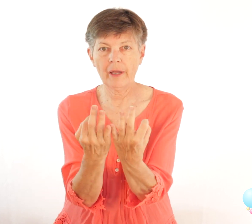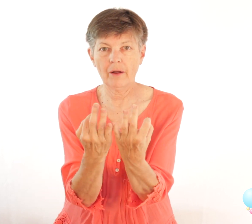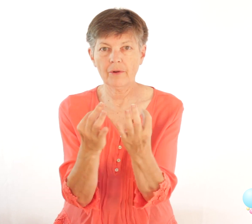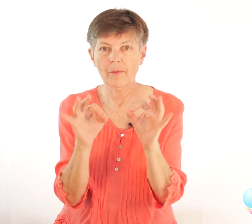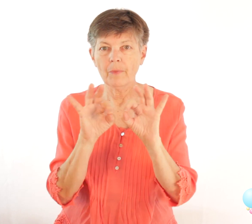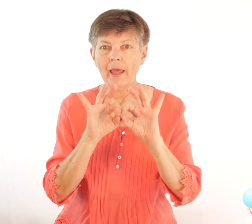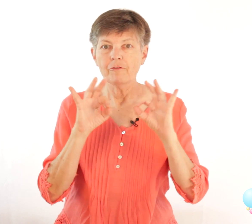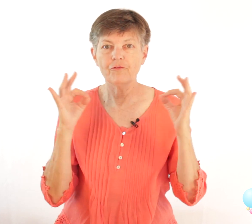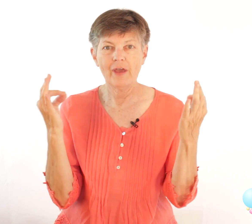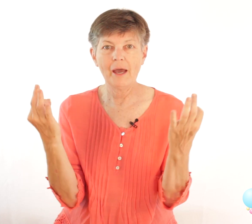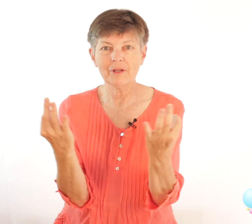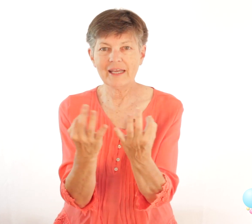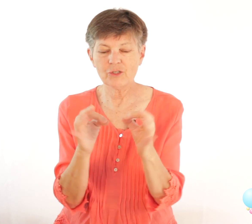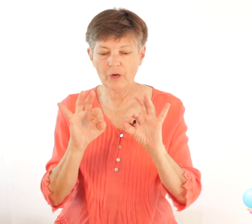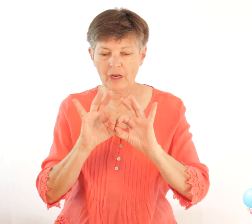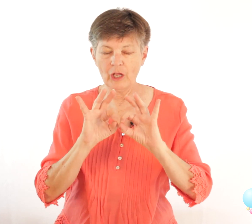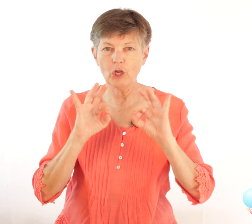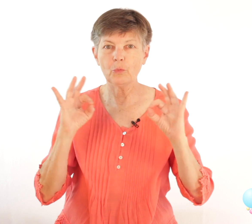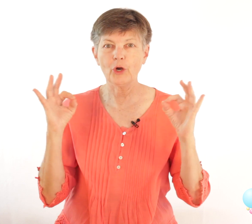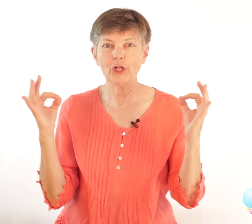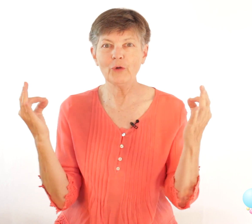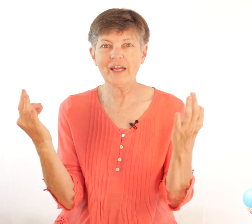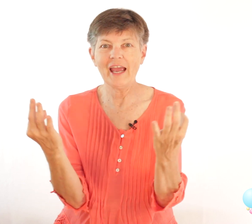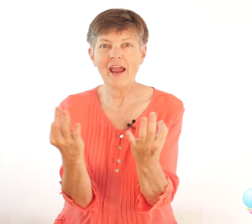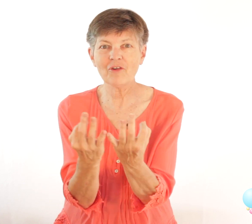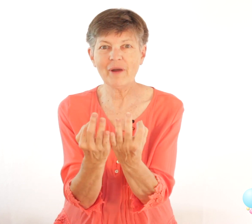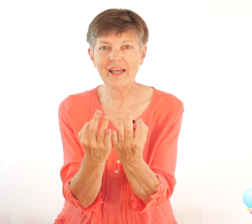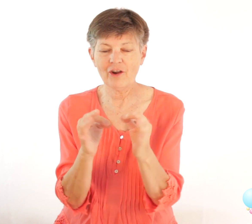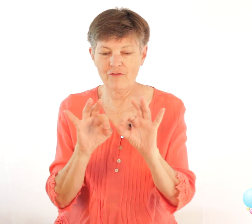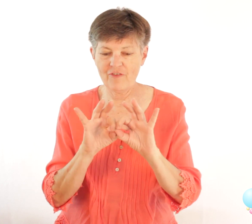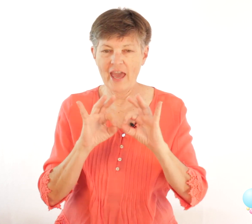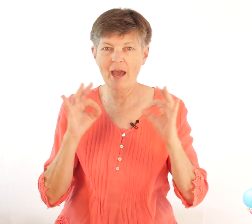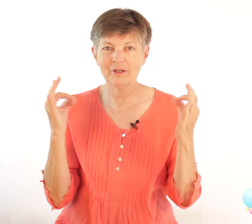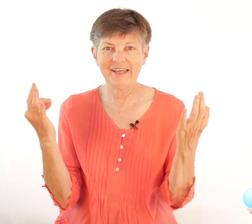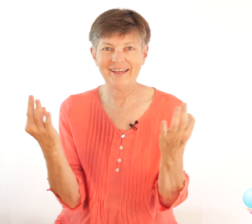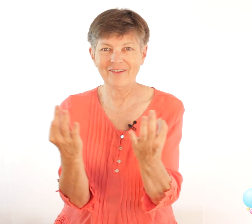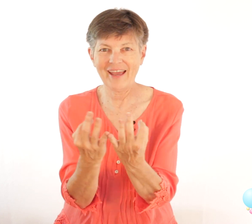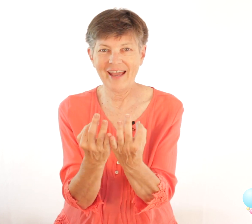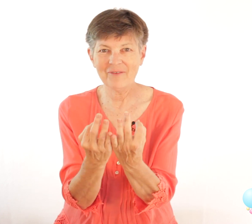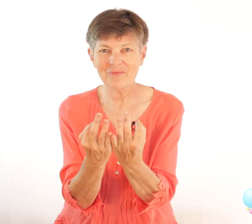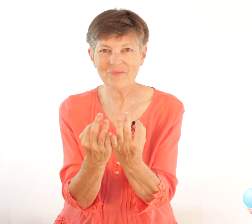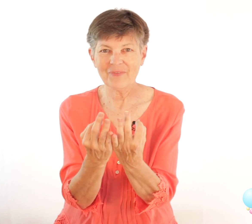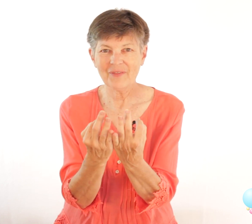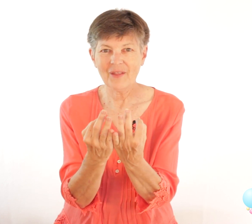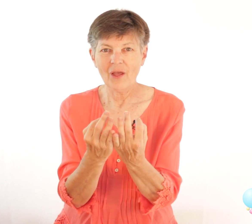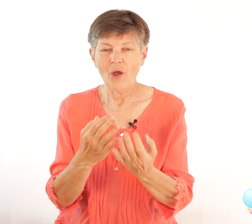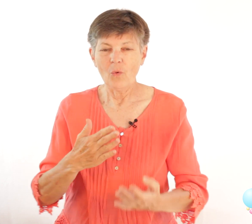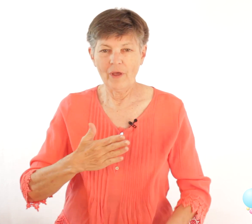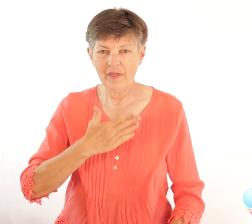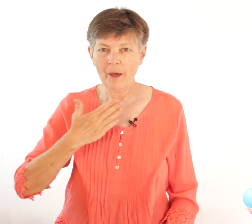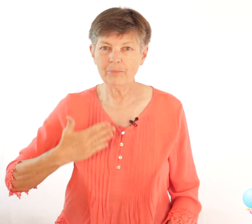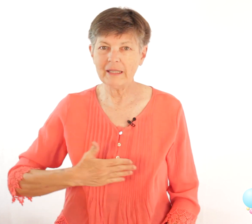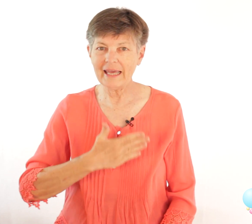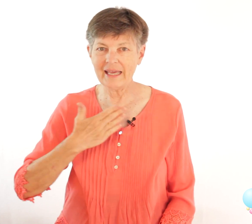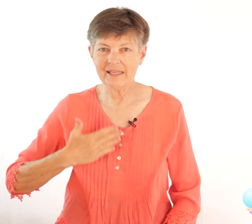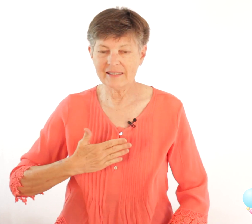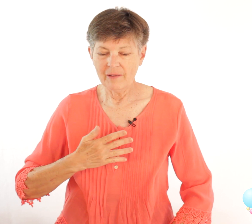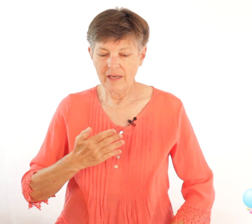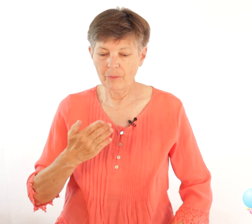around family because we're recruiting everybody in our family okay with a please now